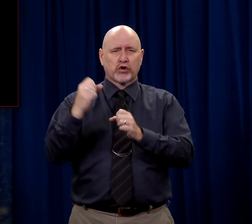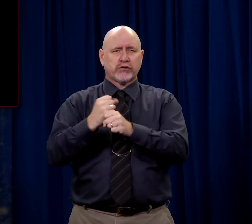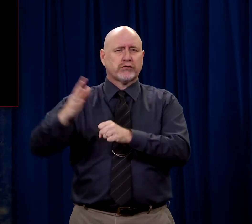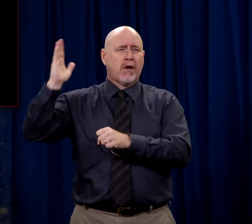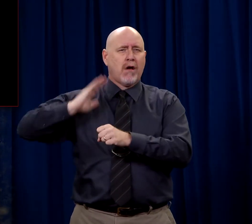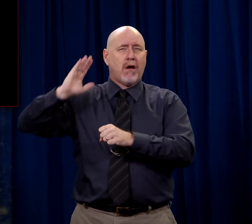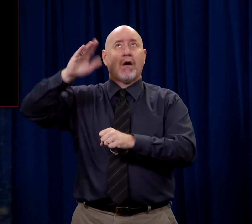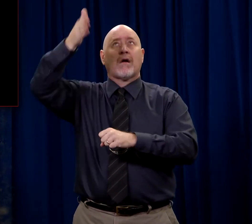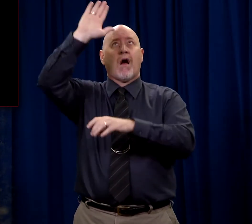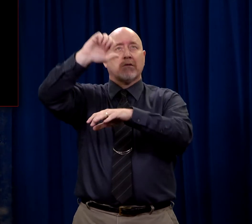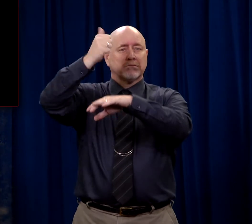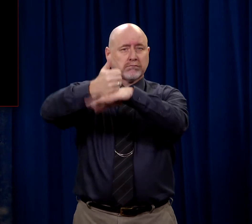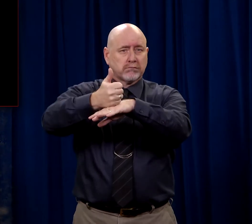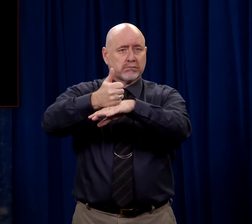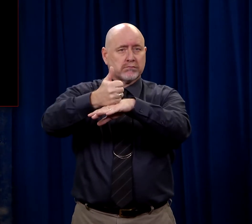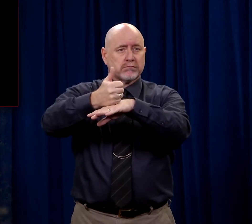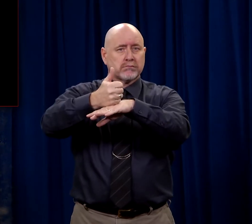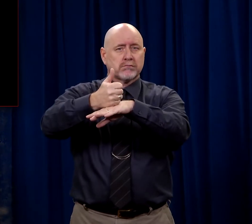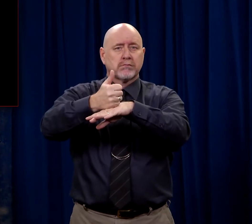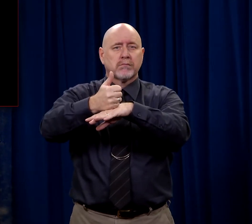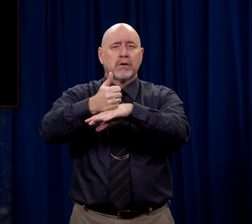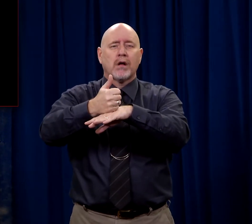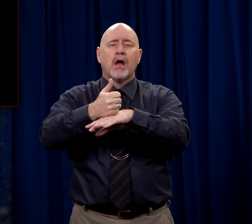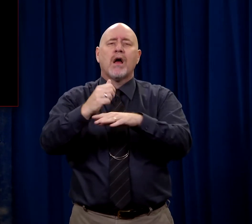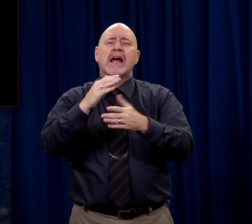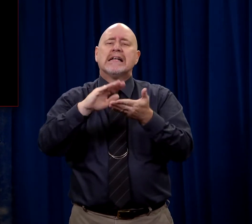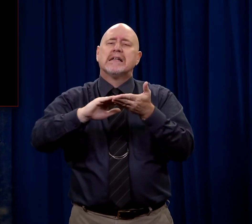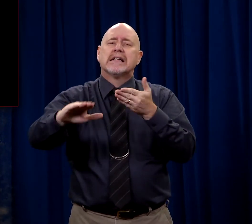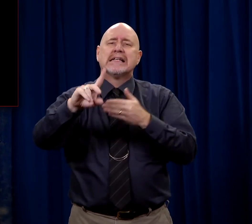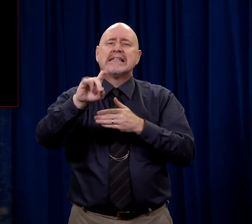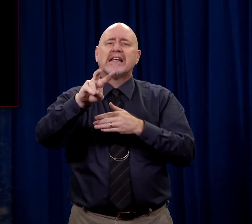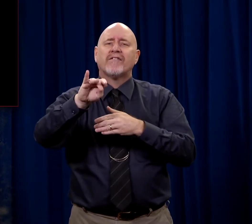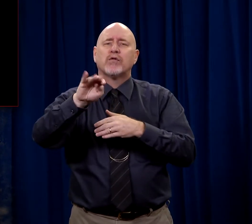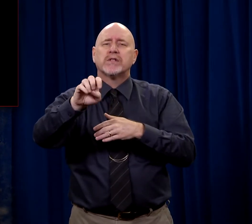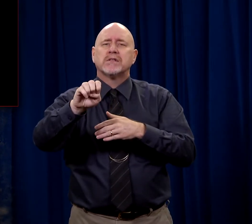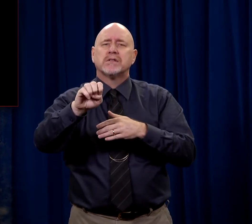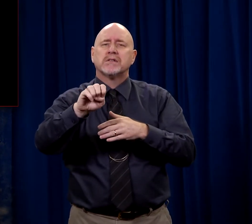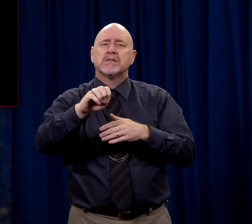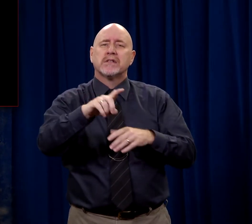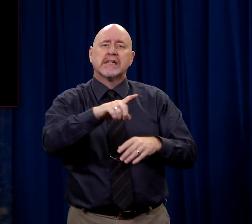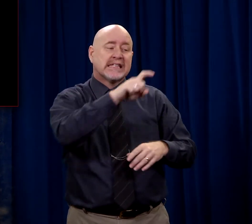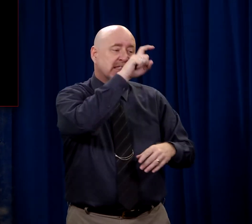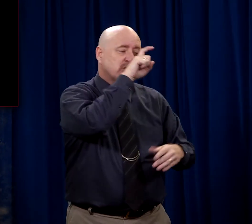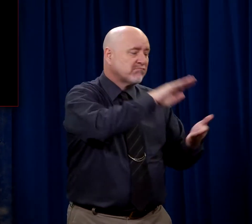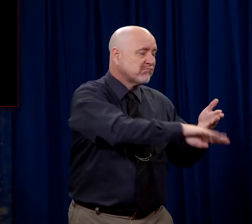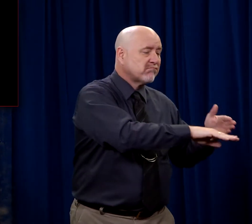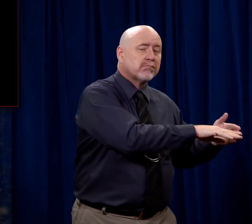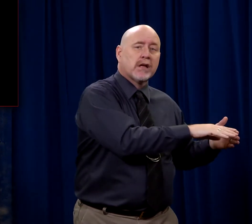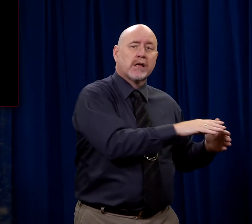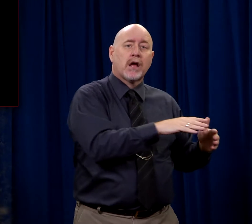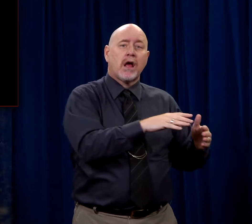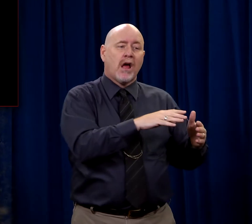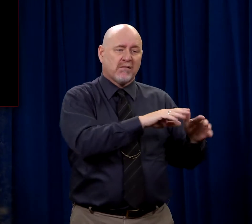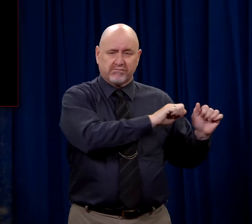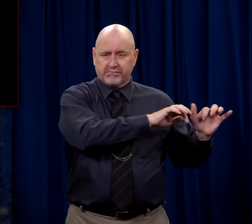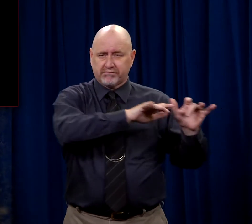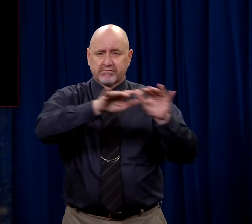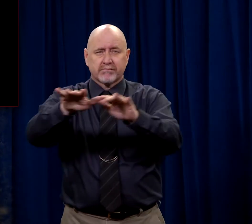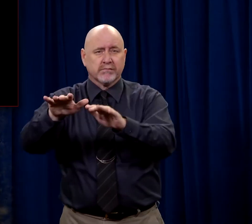ago by the Almighty God. It was a deliverance and it involved animal sacrifice. The sacrifice of thousands of